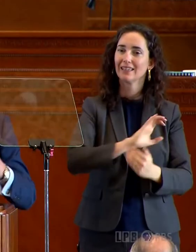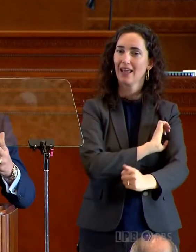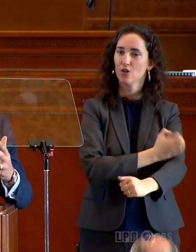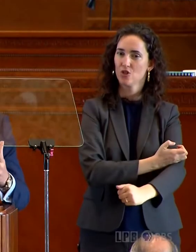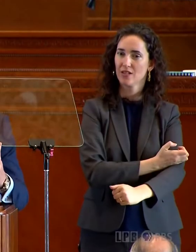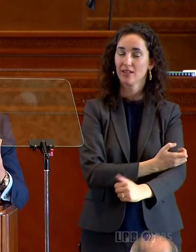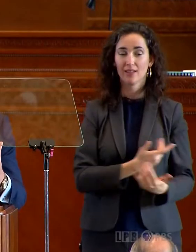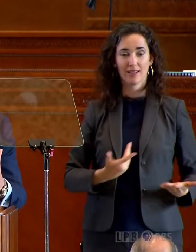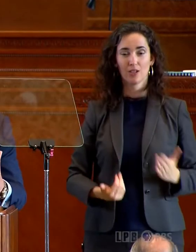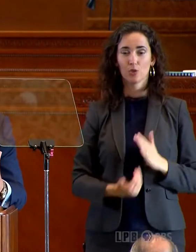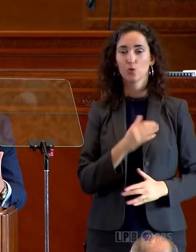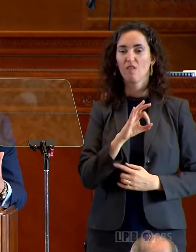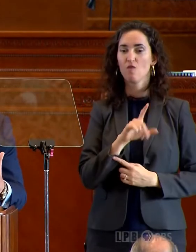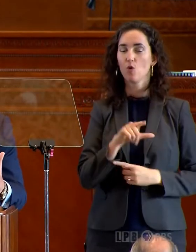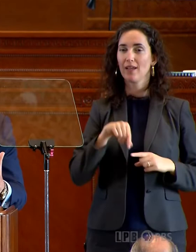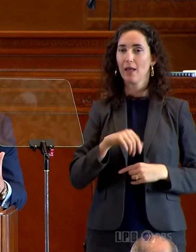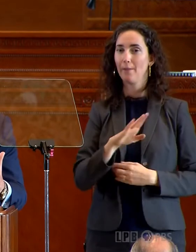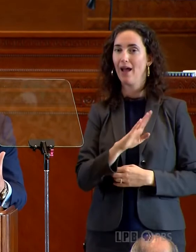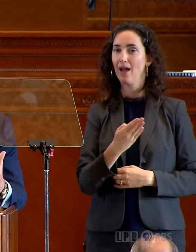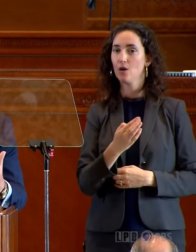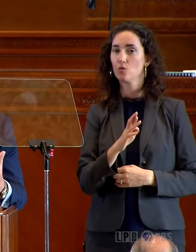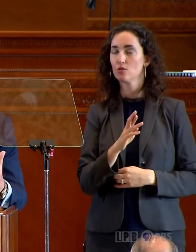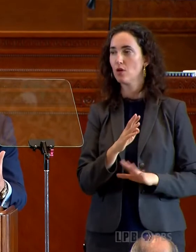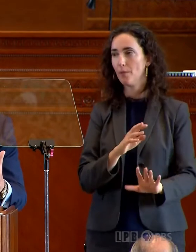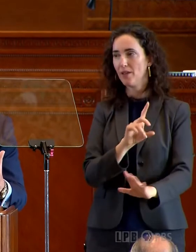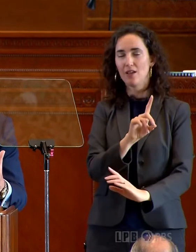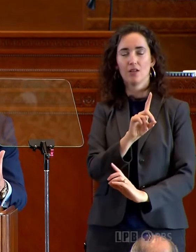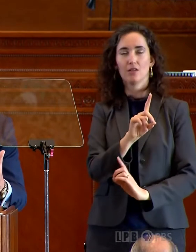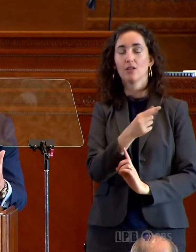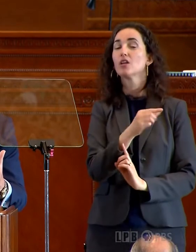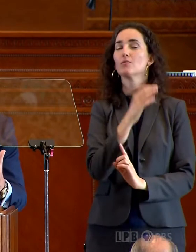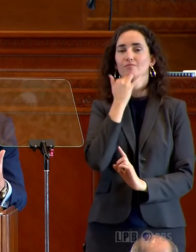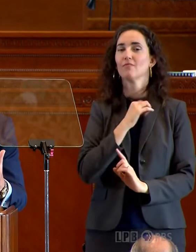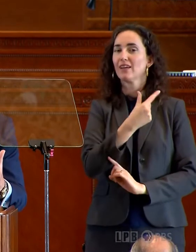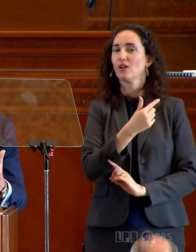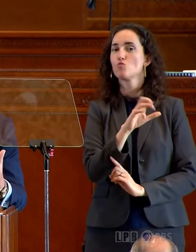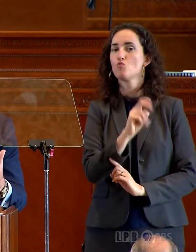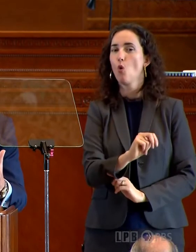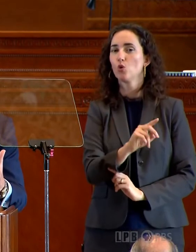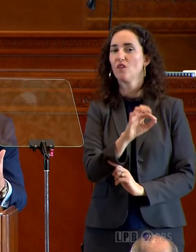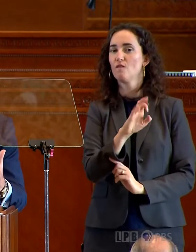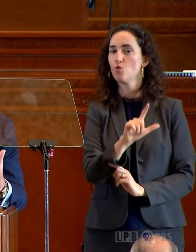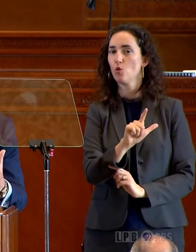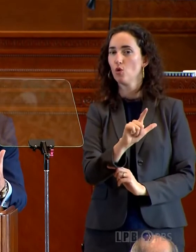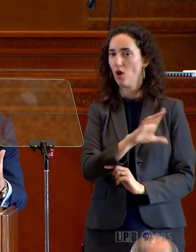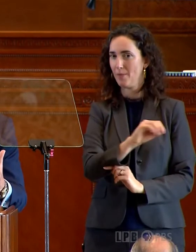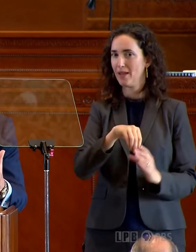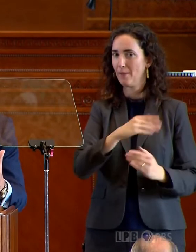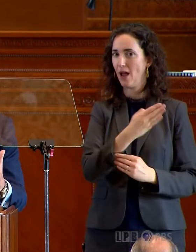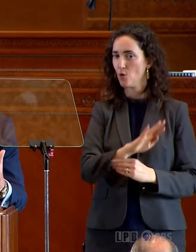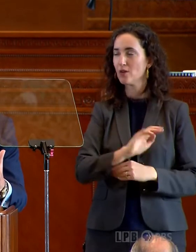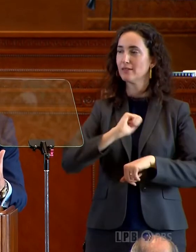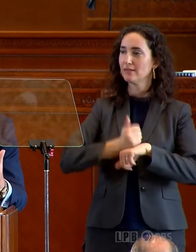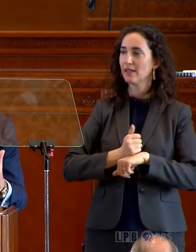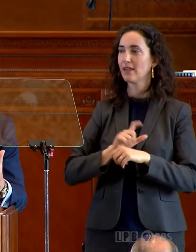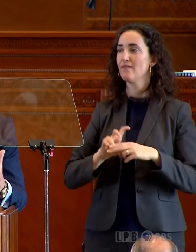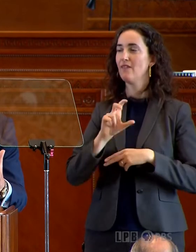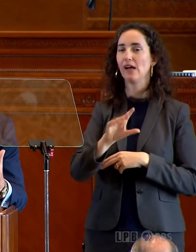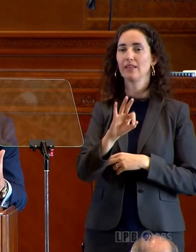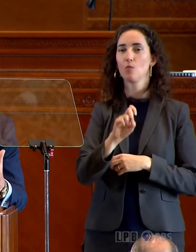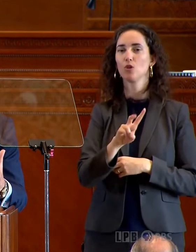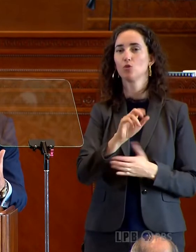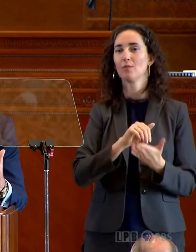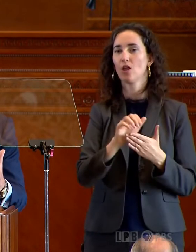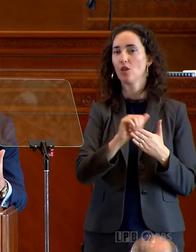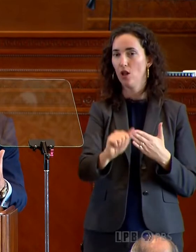Growing Fuels here in Baton Rouge is planning a $9.2 billion renewable fuel investment at the port. Air Products plans